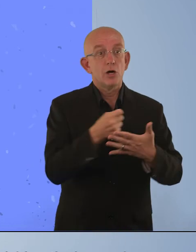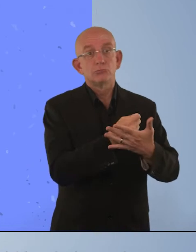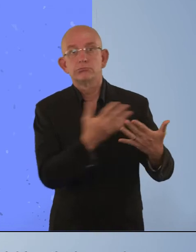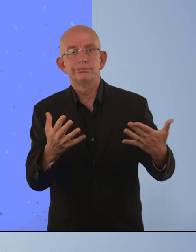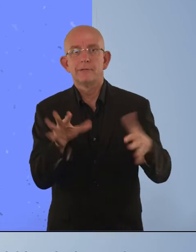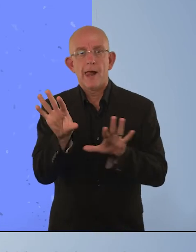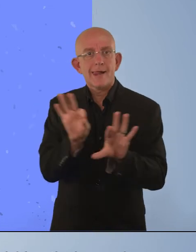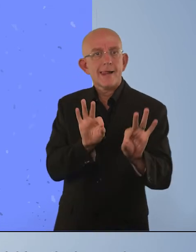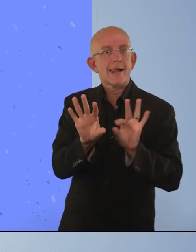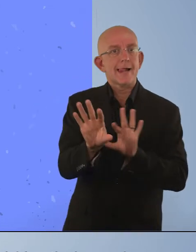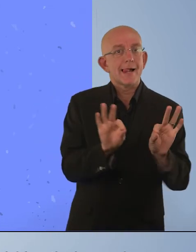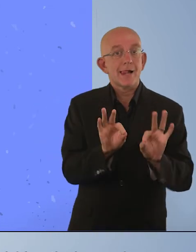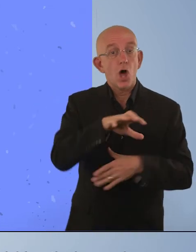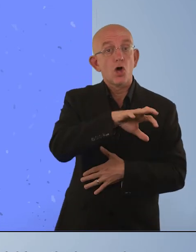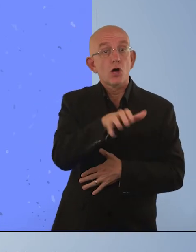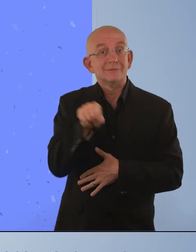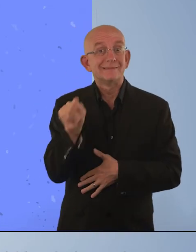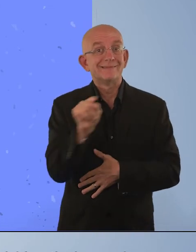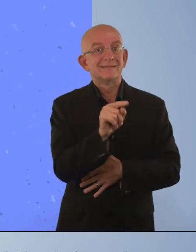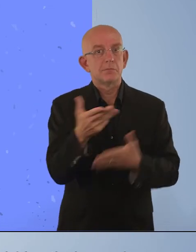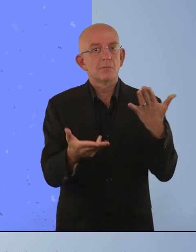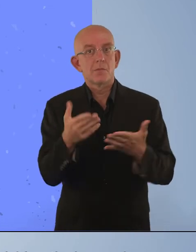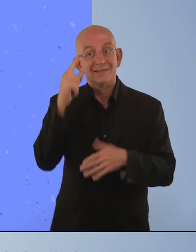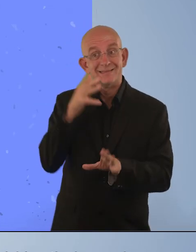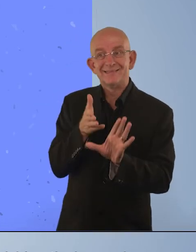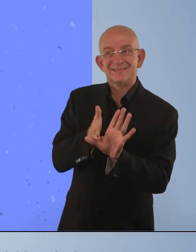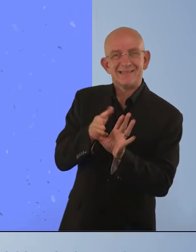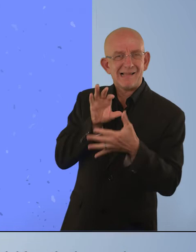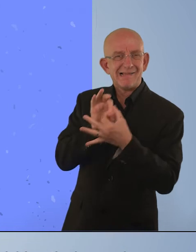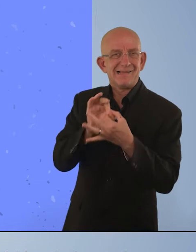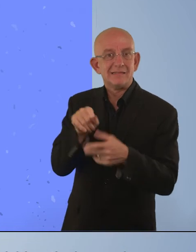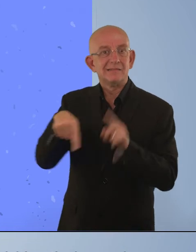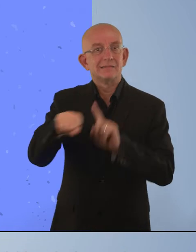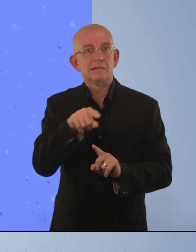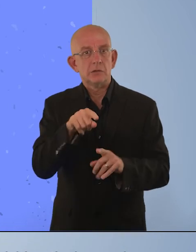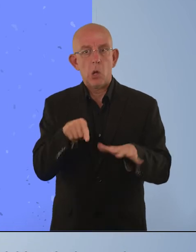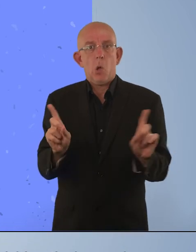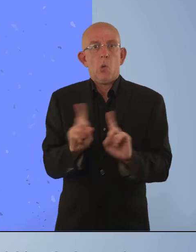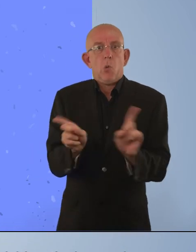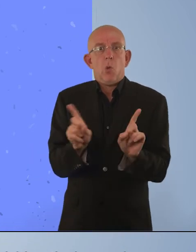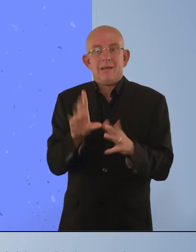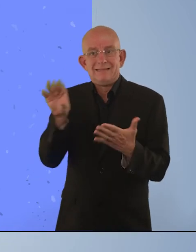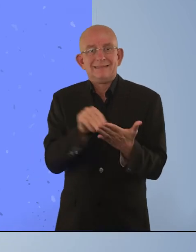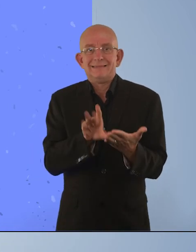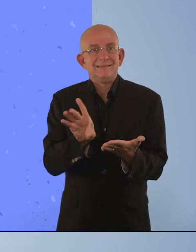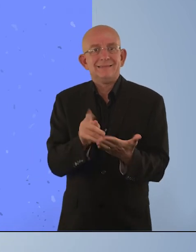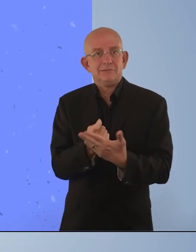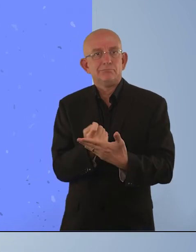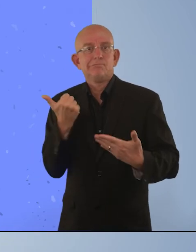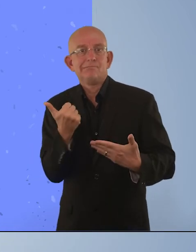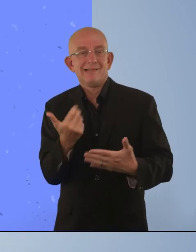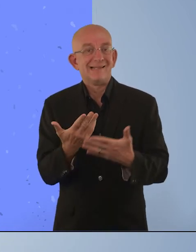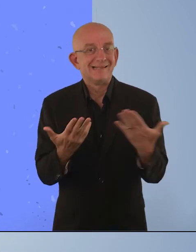In some countries, questions on psychosocial functioning can be considered sensitive and would not be included. These